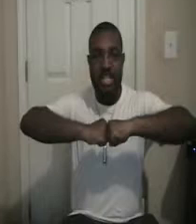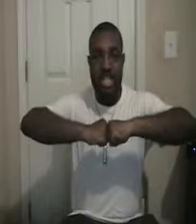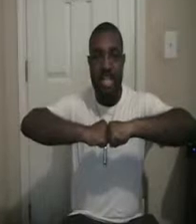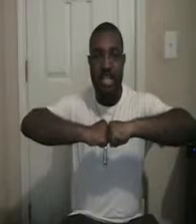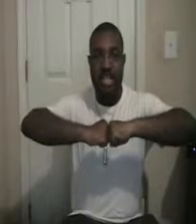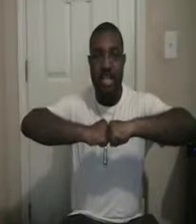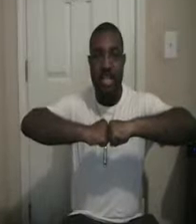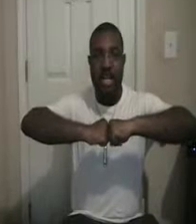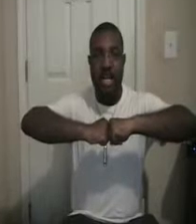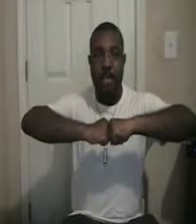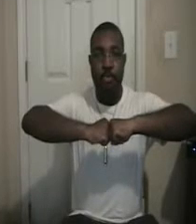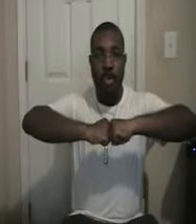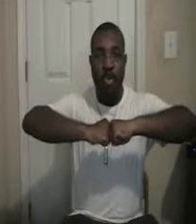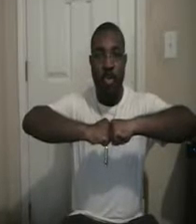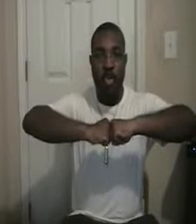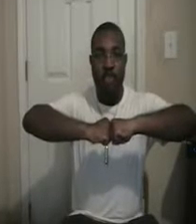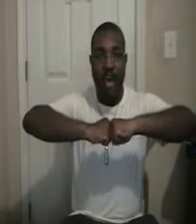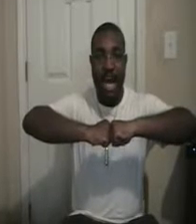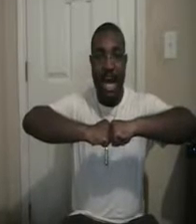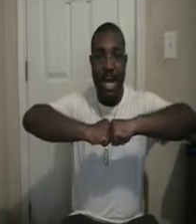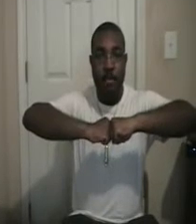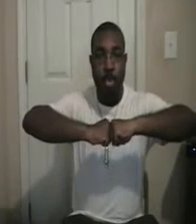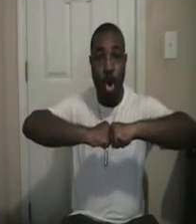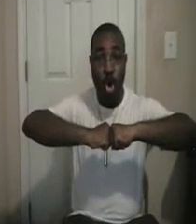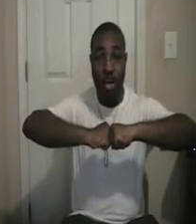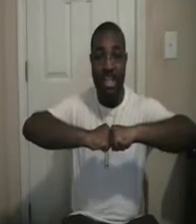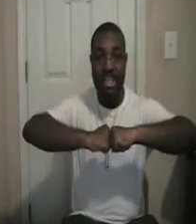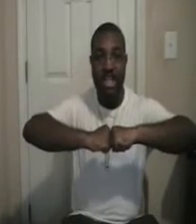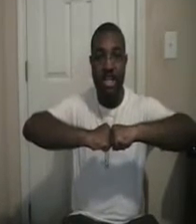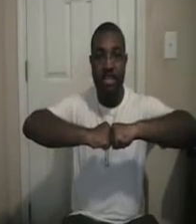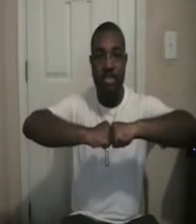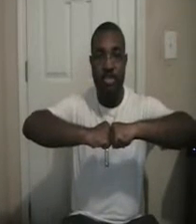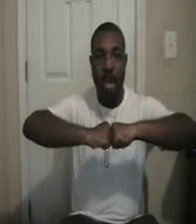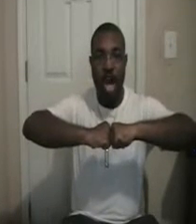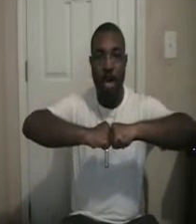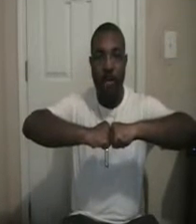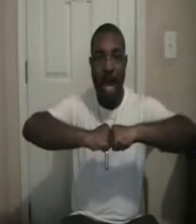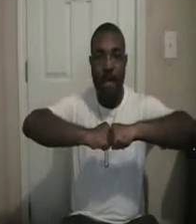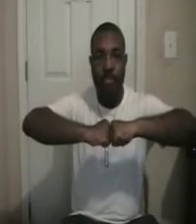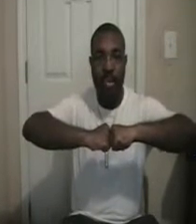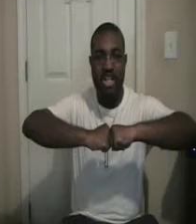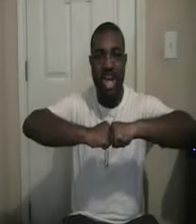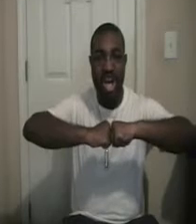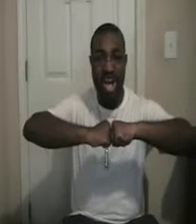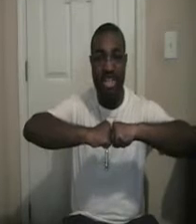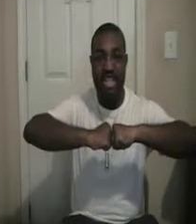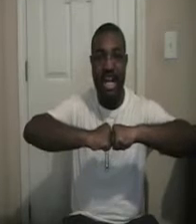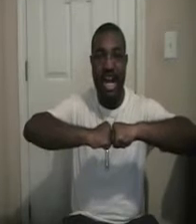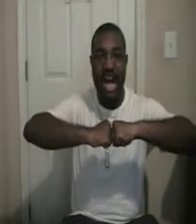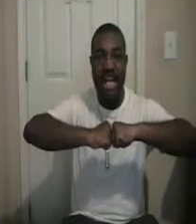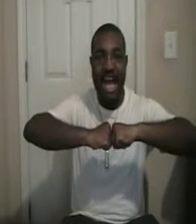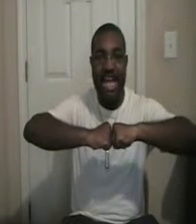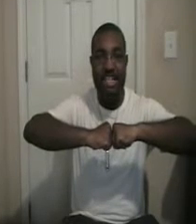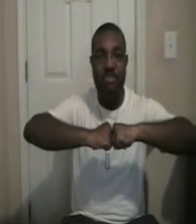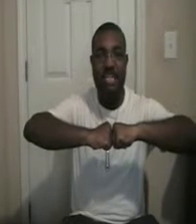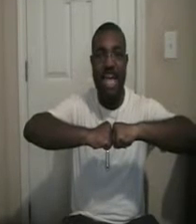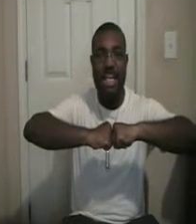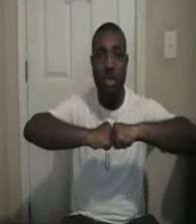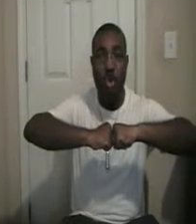Greetings Broke by Broke. To all my brothers, I'd like to thank you